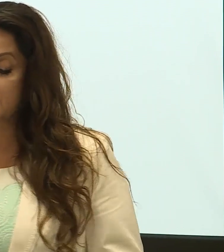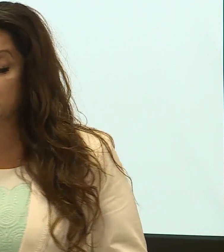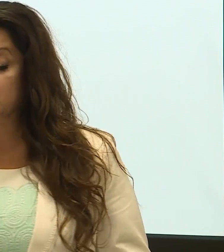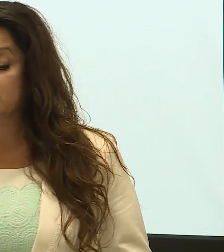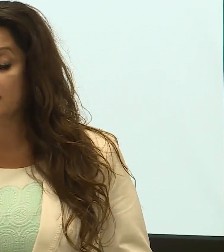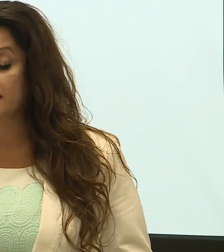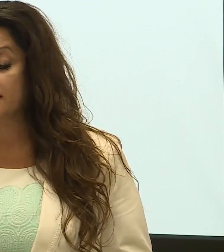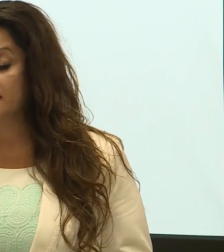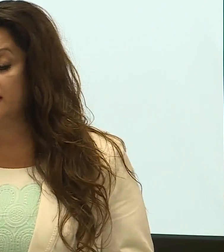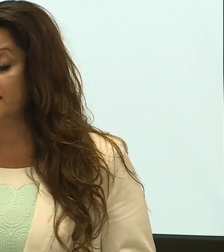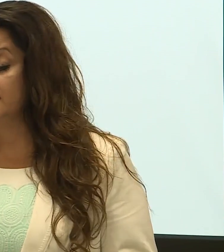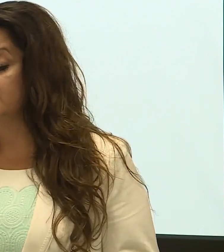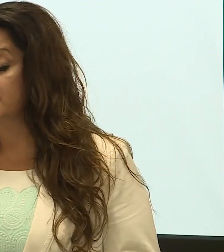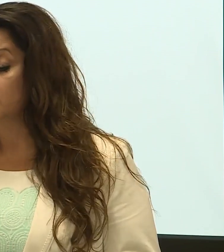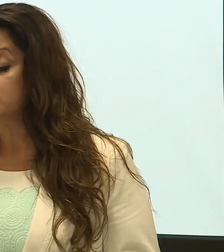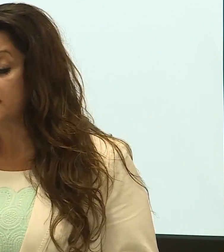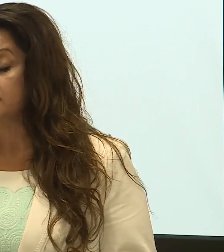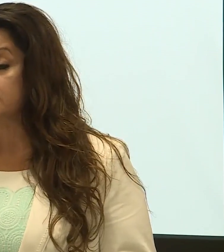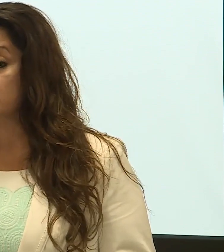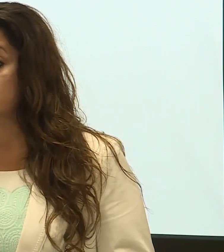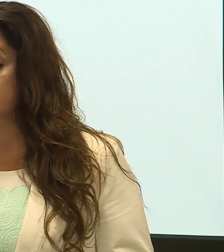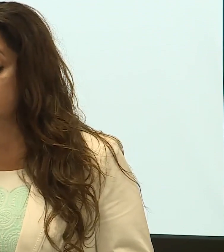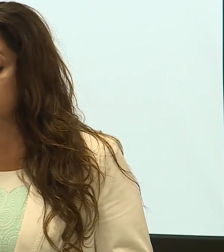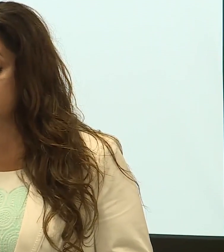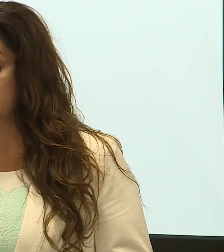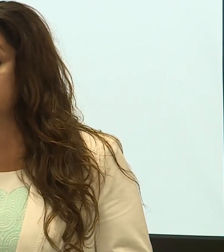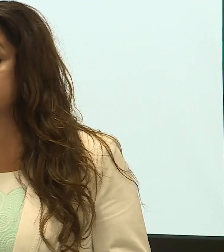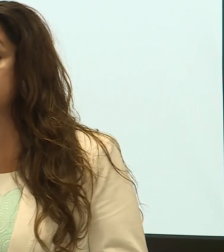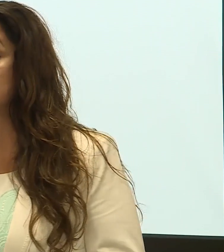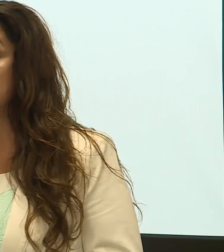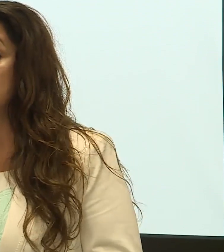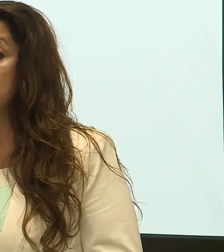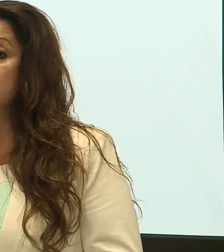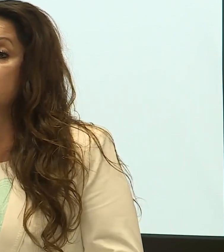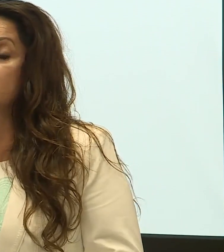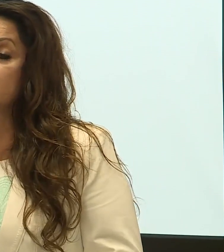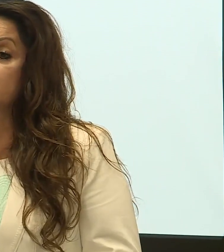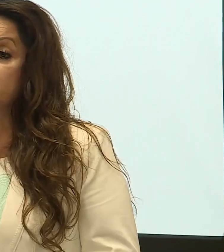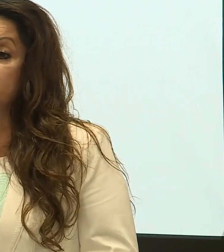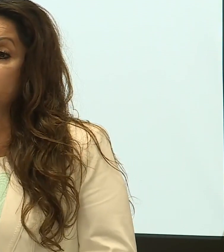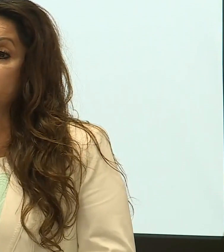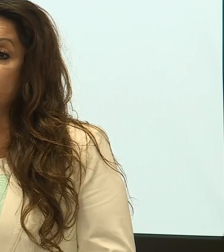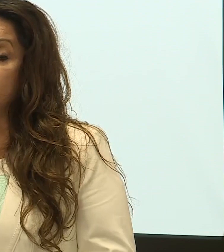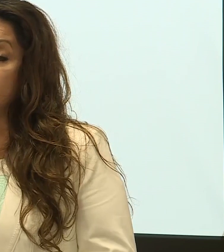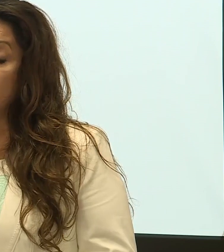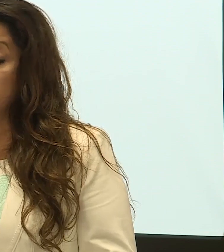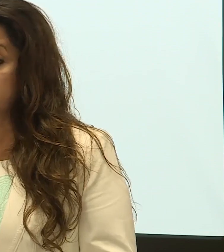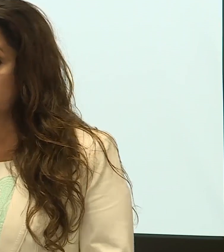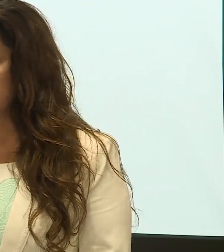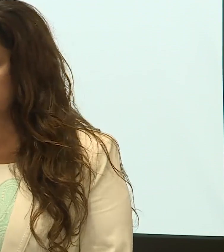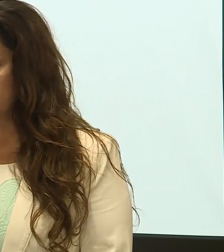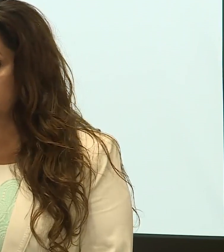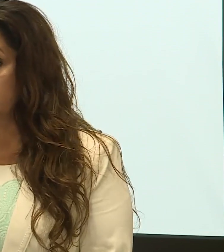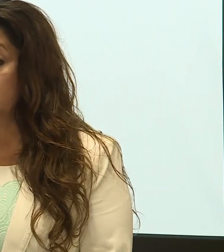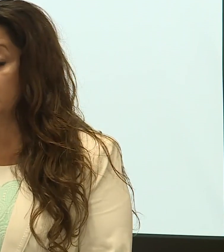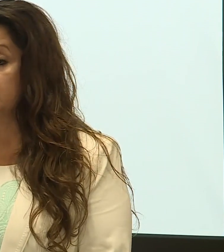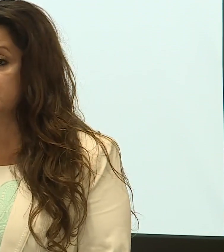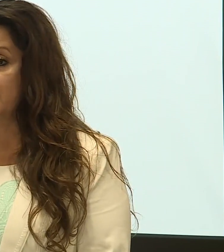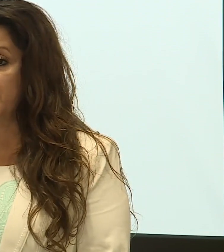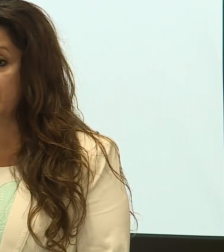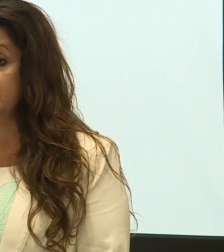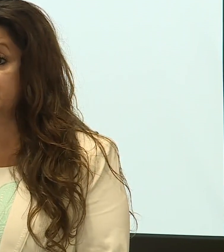Les pidemos que sean conscientes de lo que está pasando. Como dijo el doctor